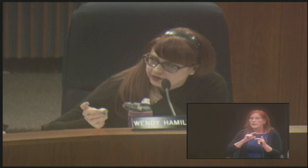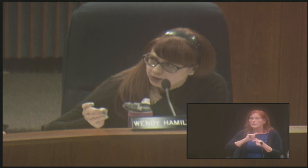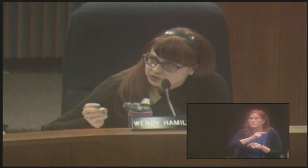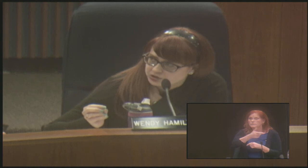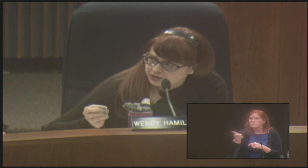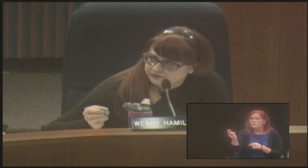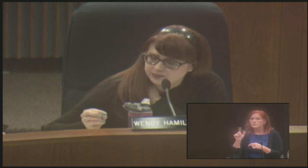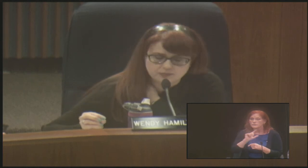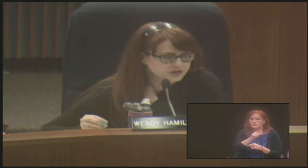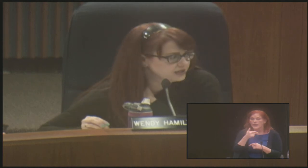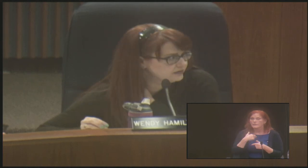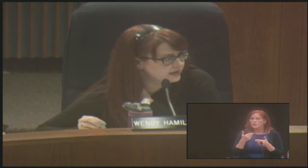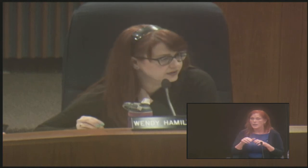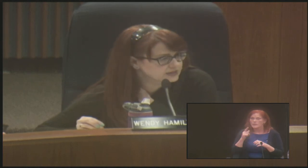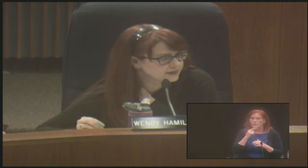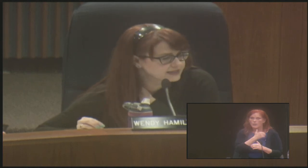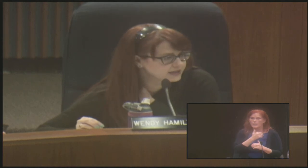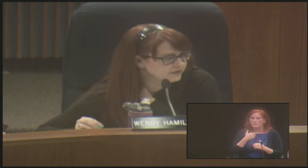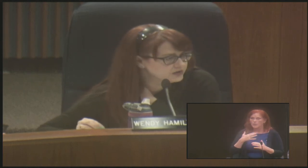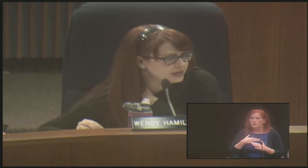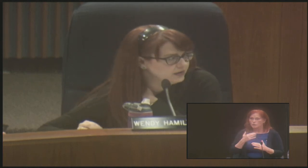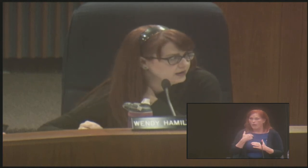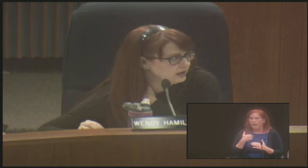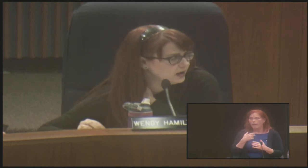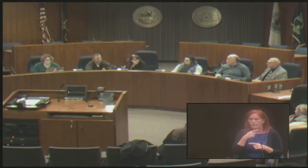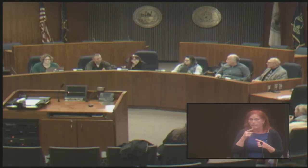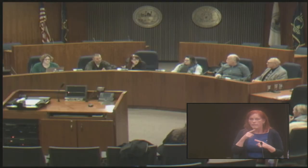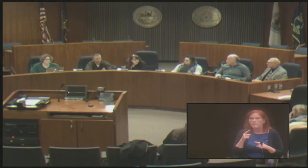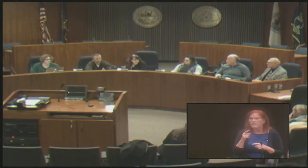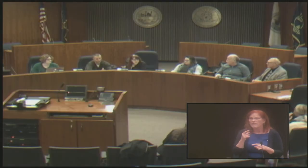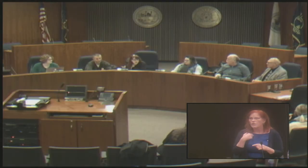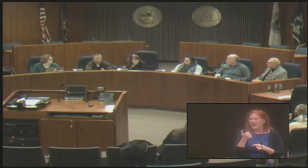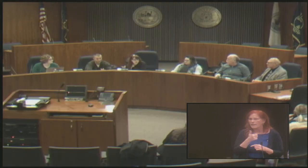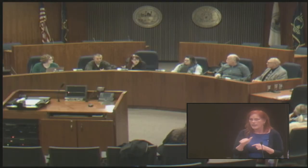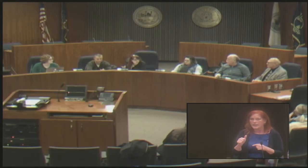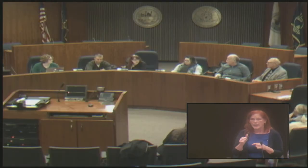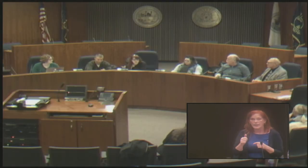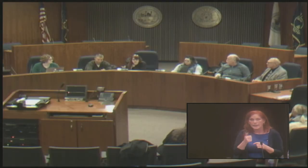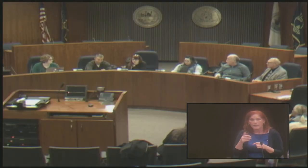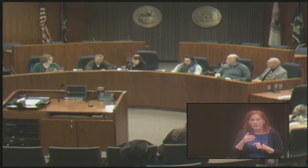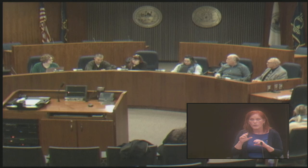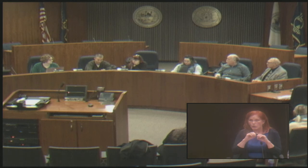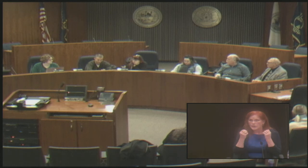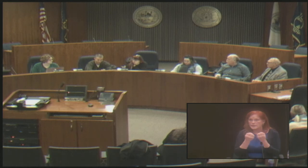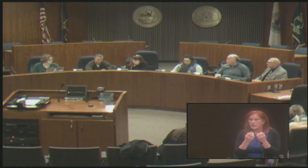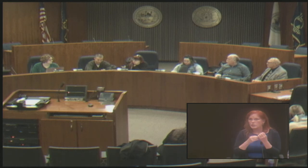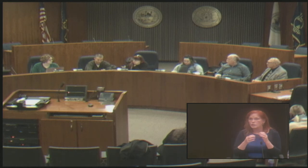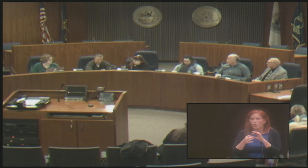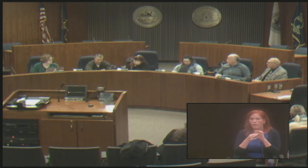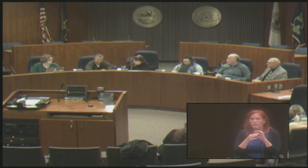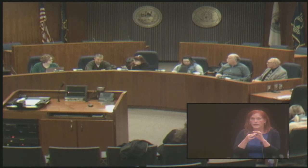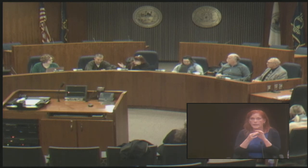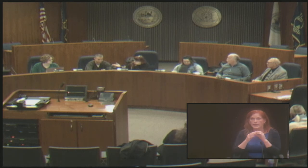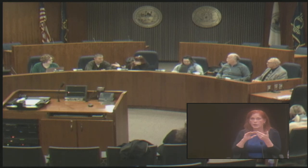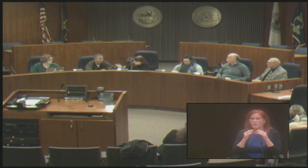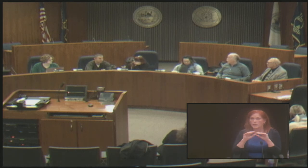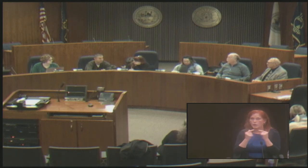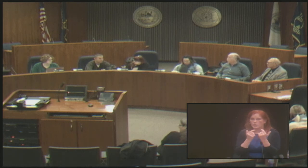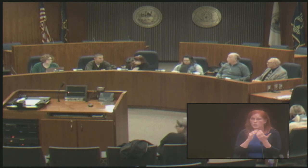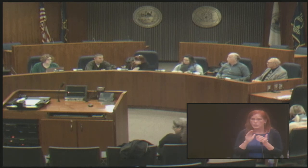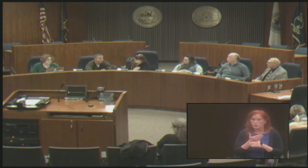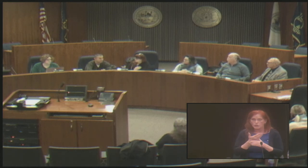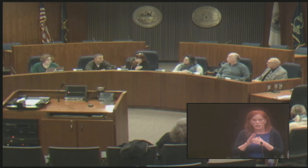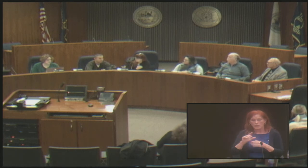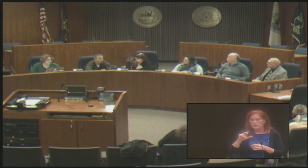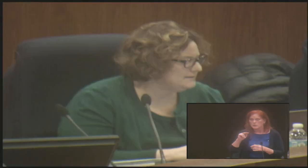have an opportunity for members to give announcements if there's anything, um, that their organizations or affiliated community groups would like to share. We'll